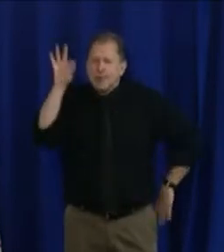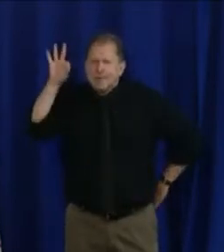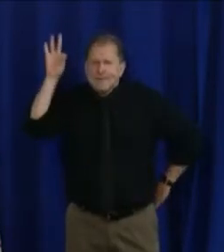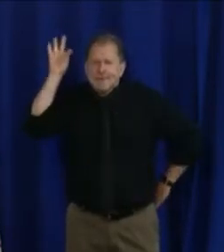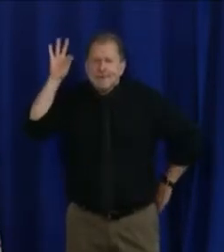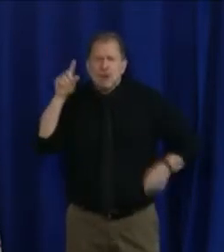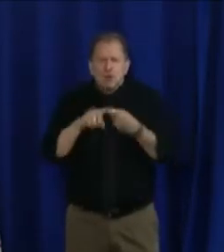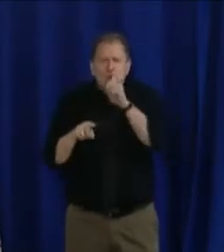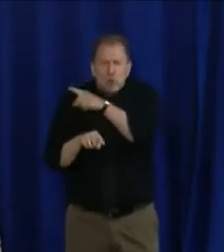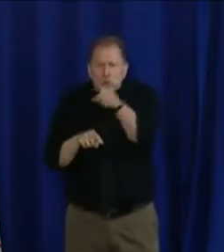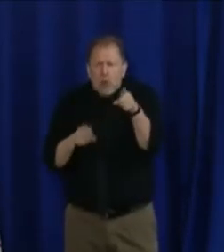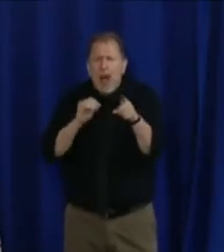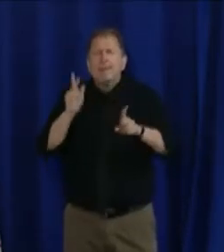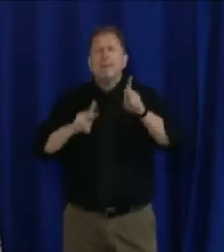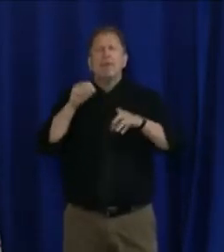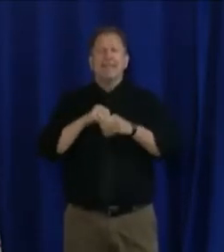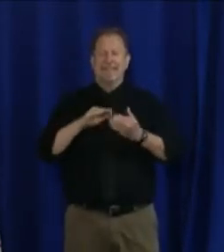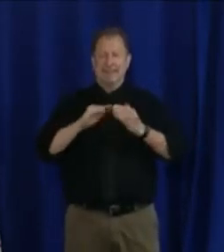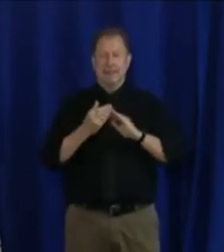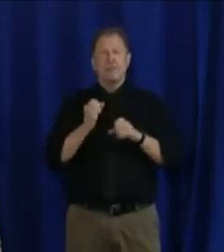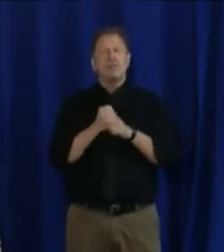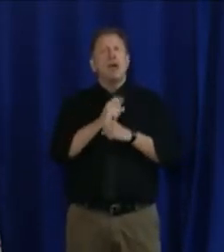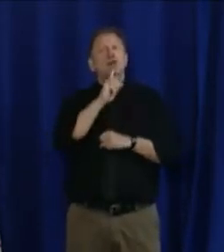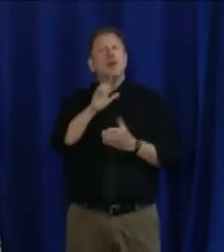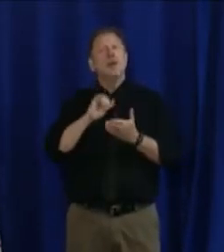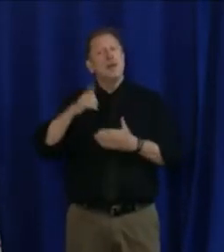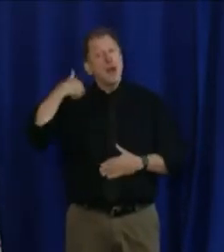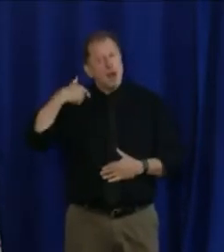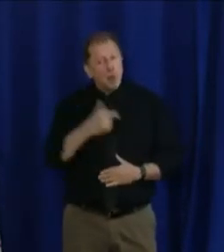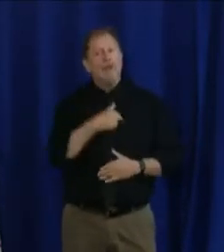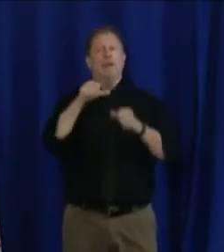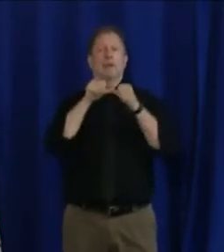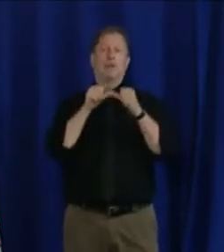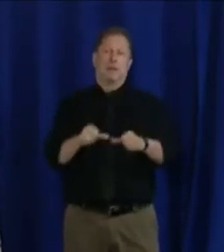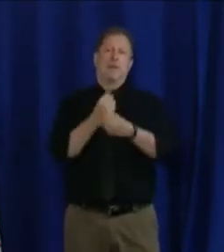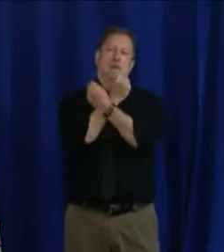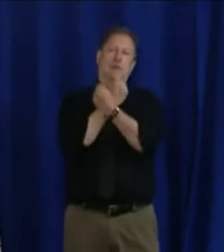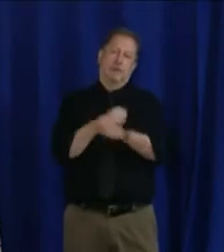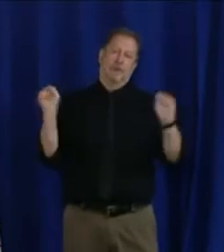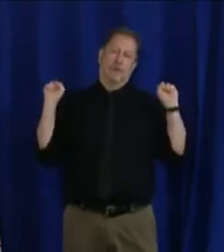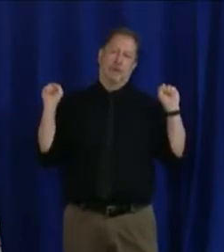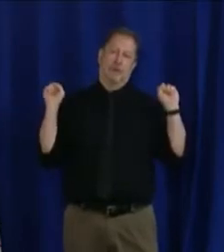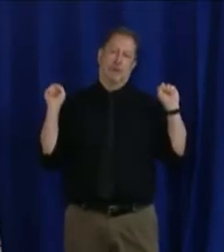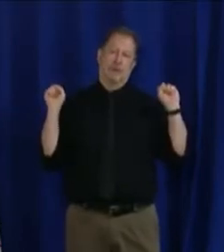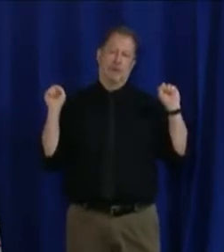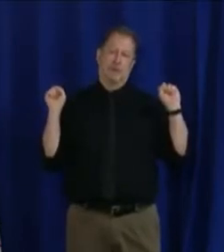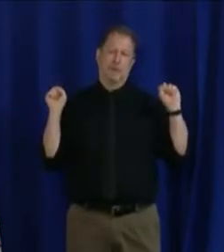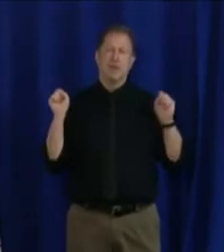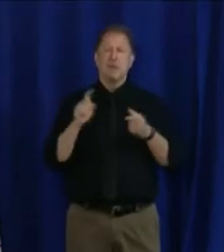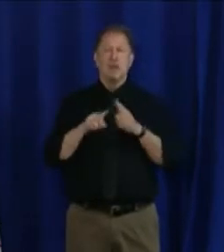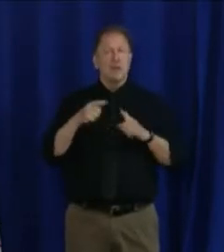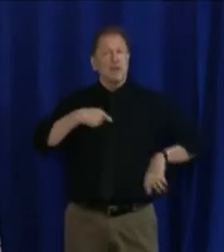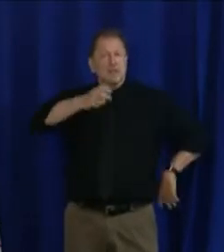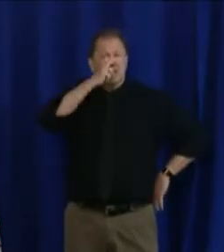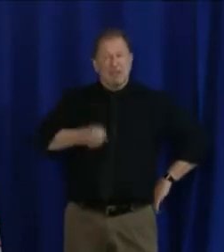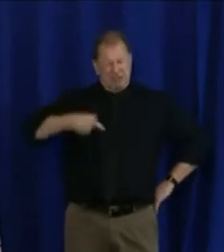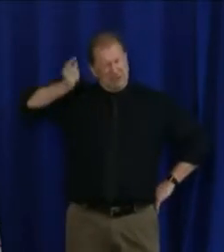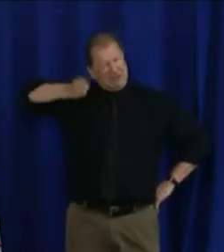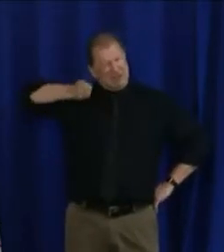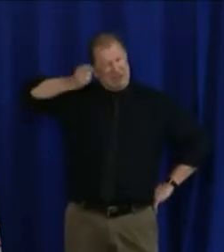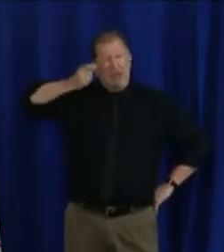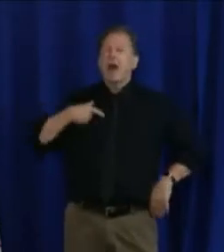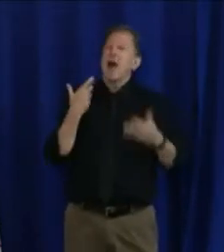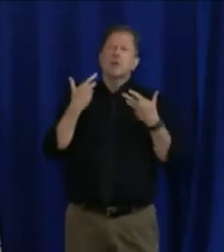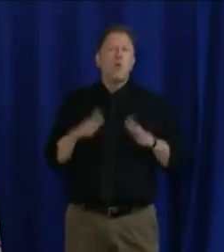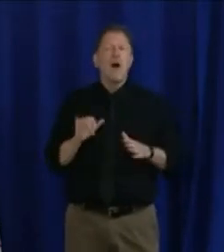city to make sure that we continue to be safe. But I don't want to be that person if I don't